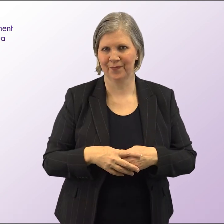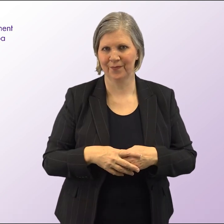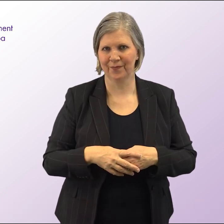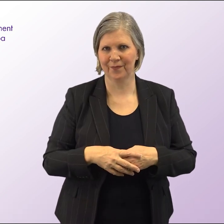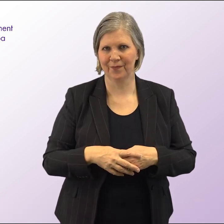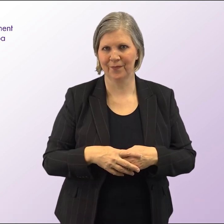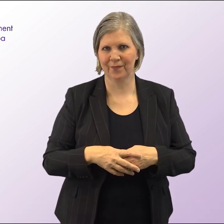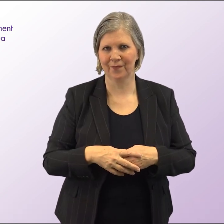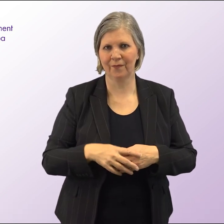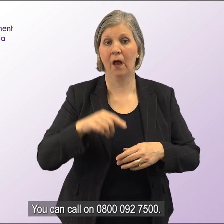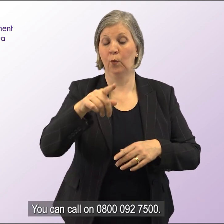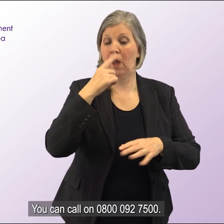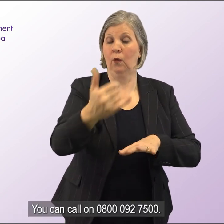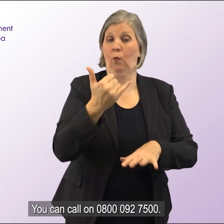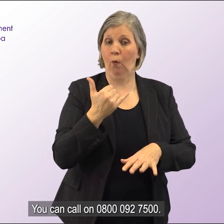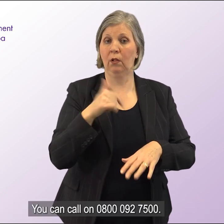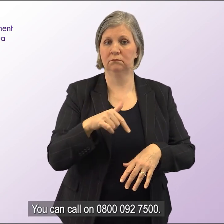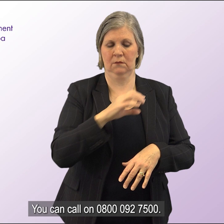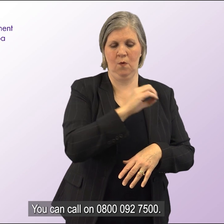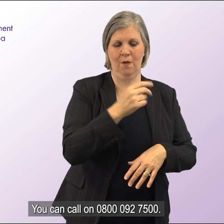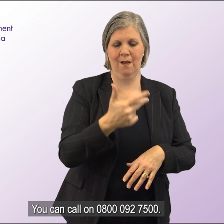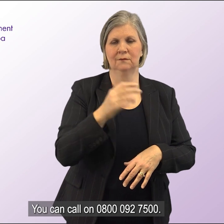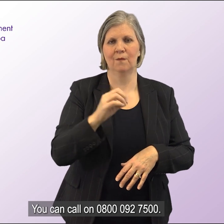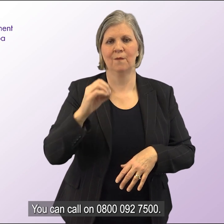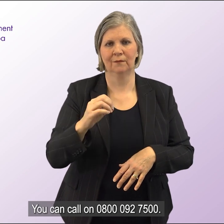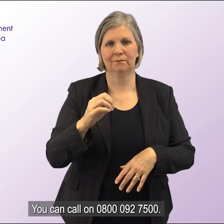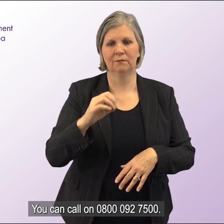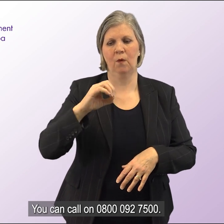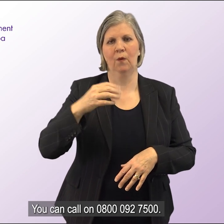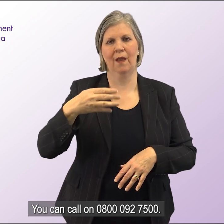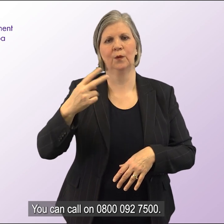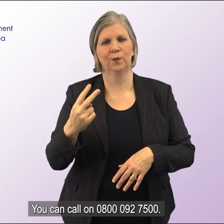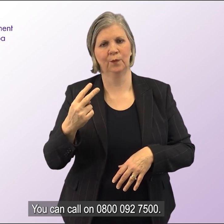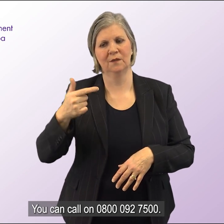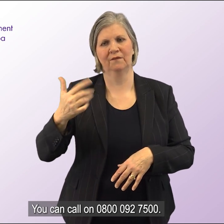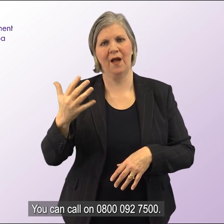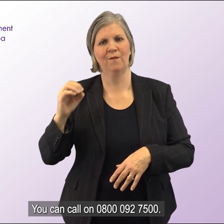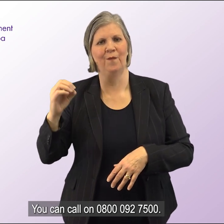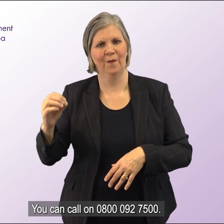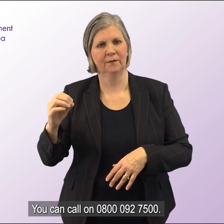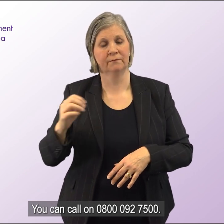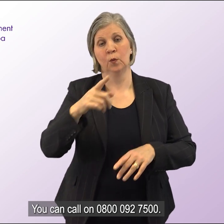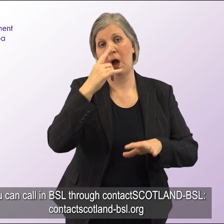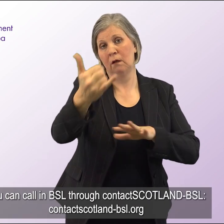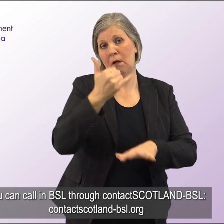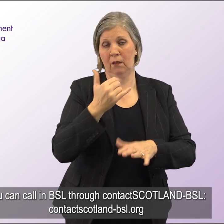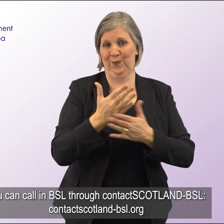this. You can call on 0800 092 7500. You can